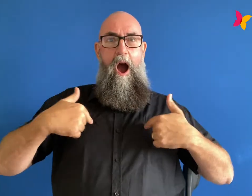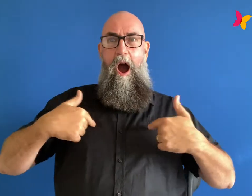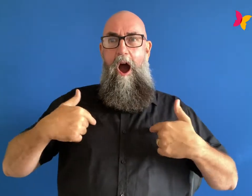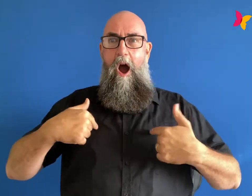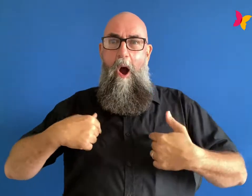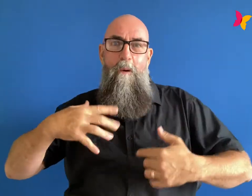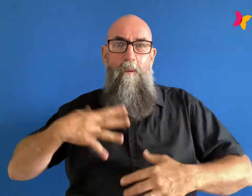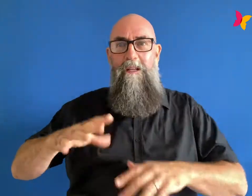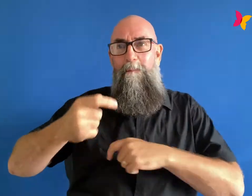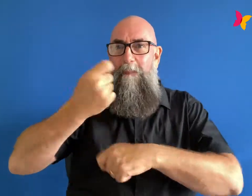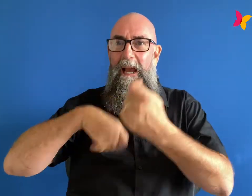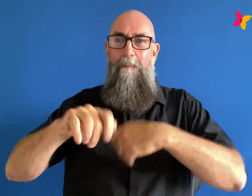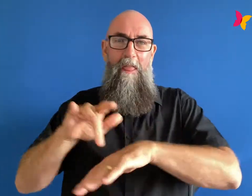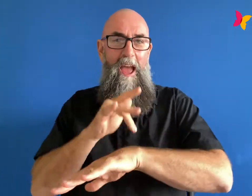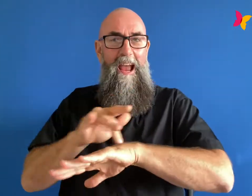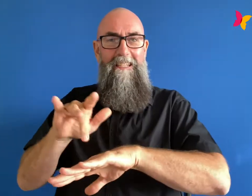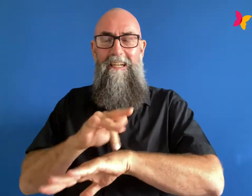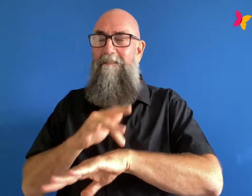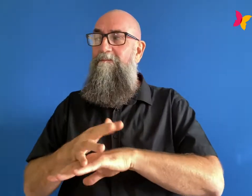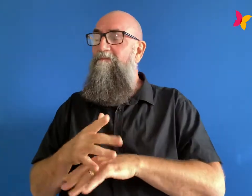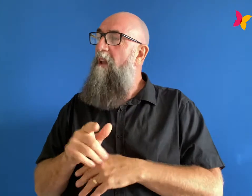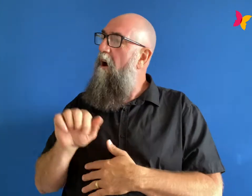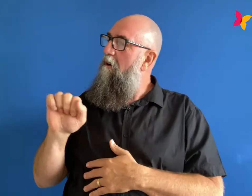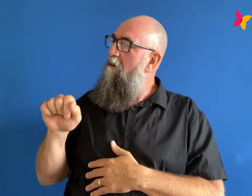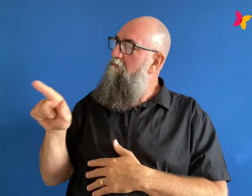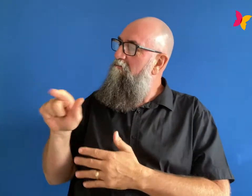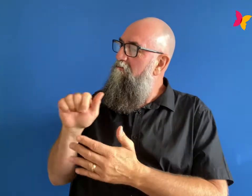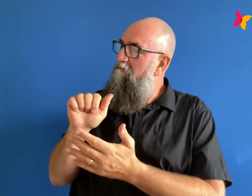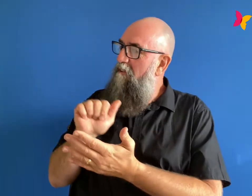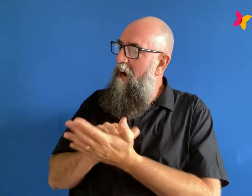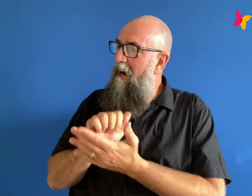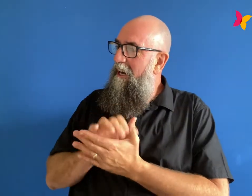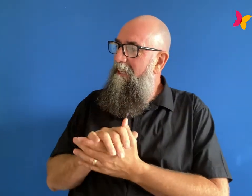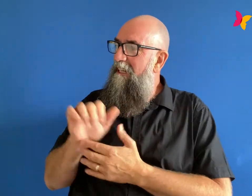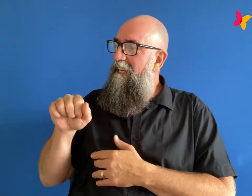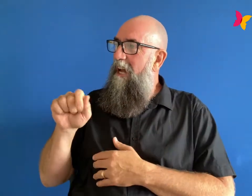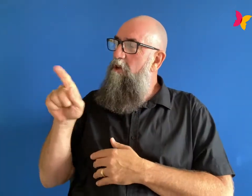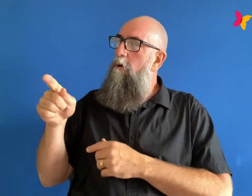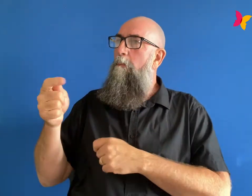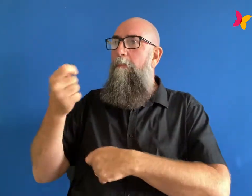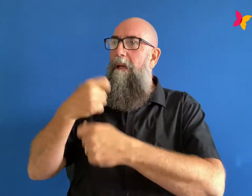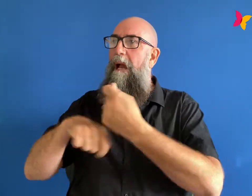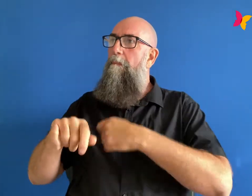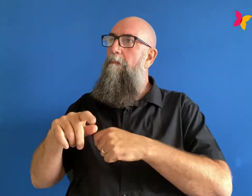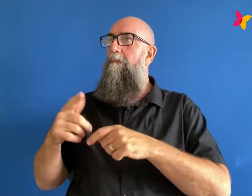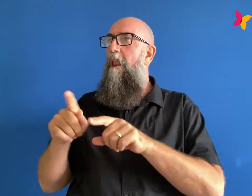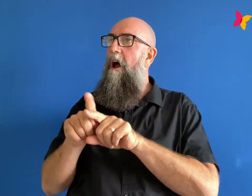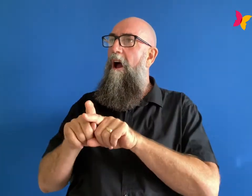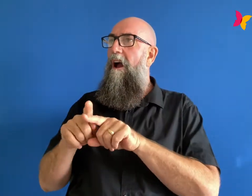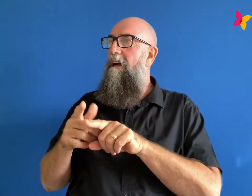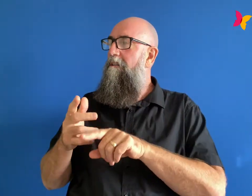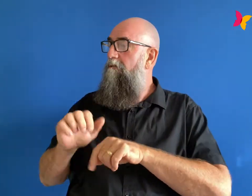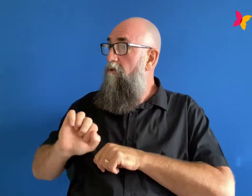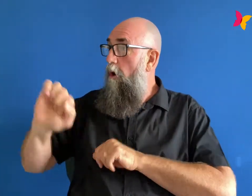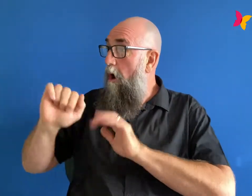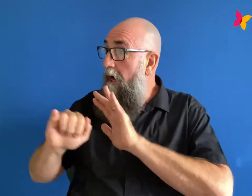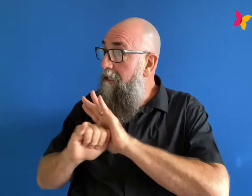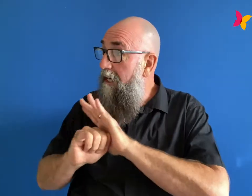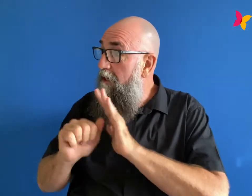this is my thing right because there's a thing that happens where it's not just a thing you do it starts to become like your identity exactly right and how